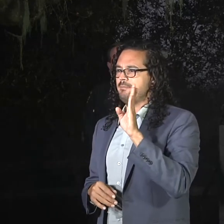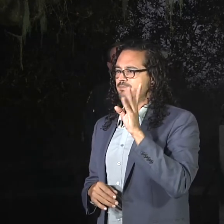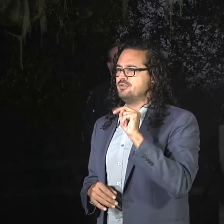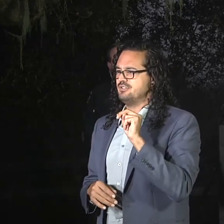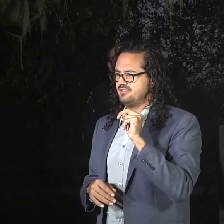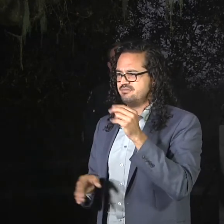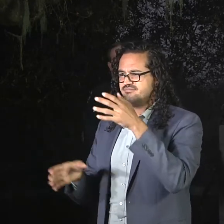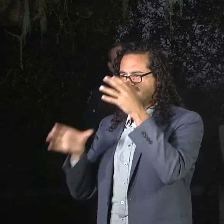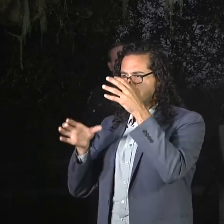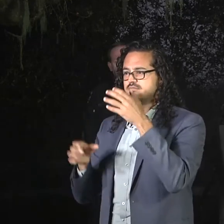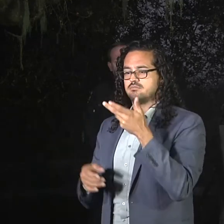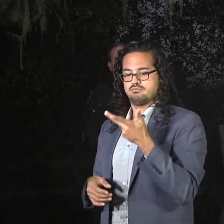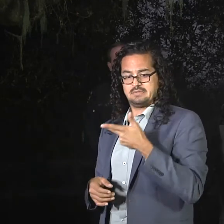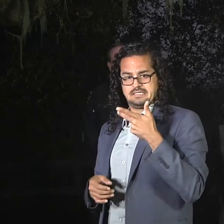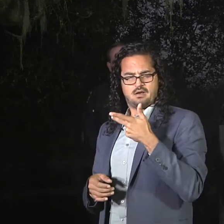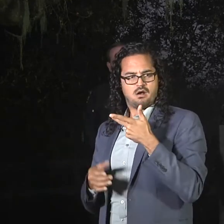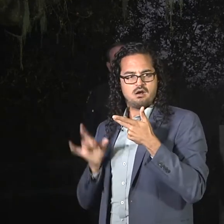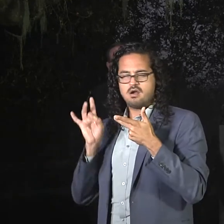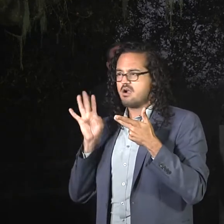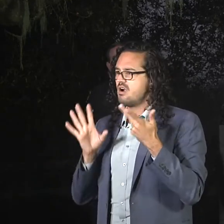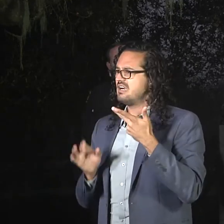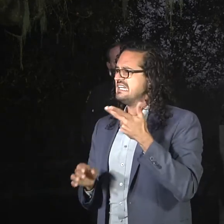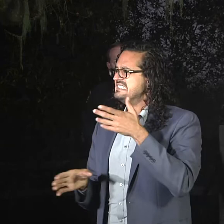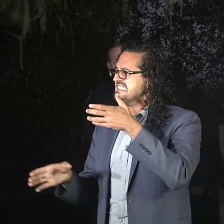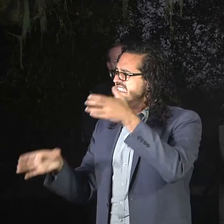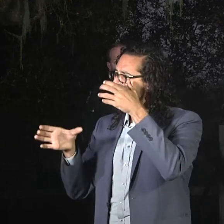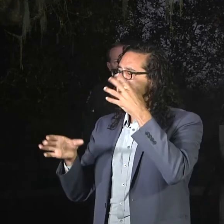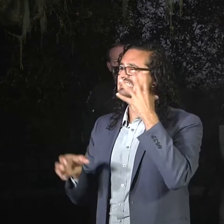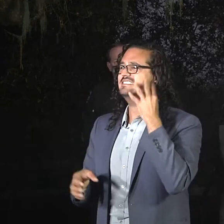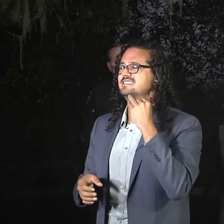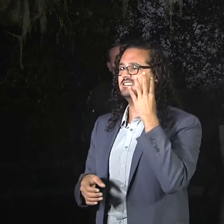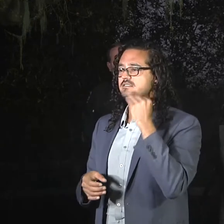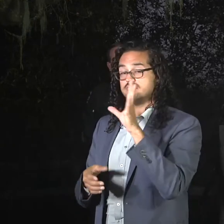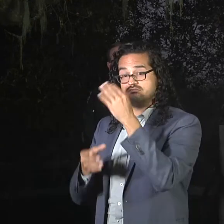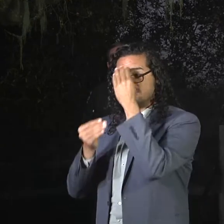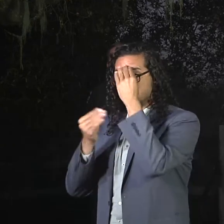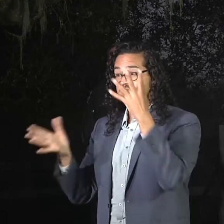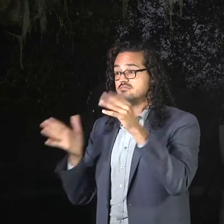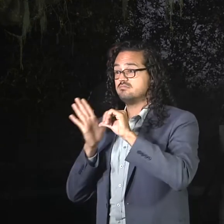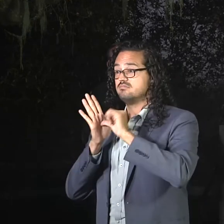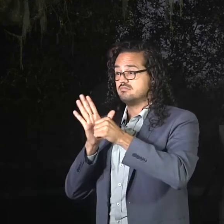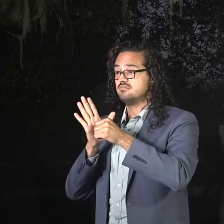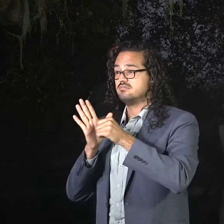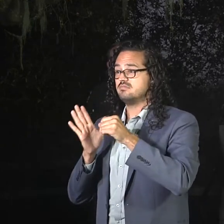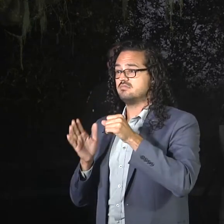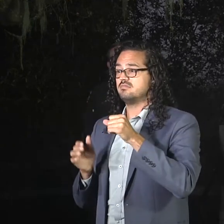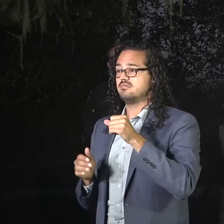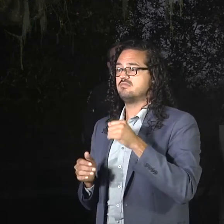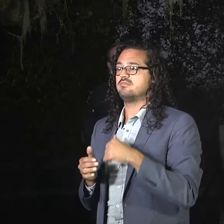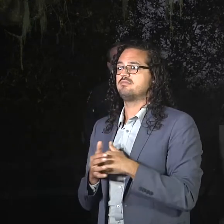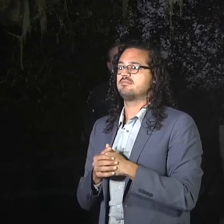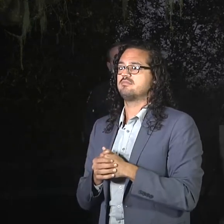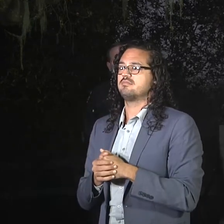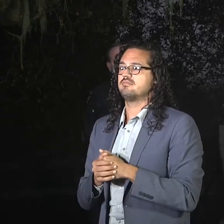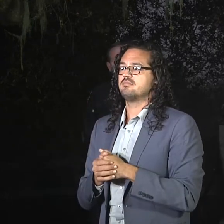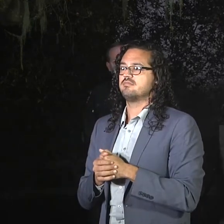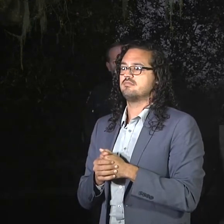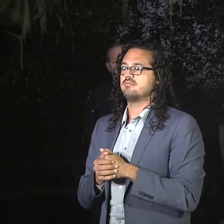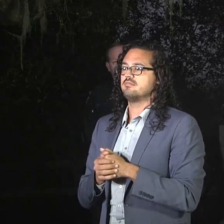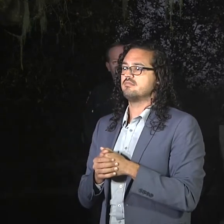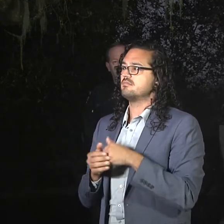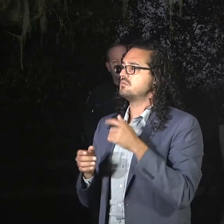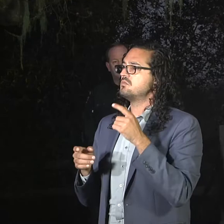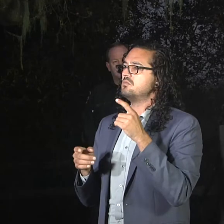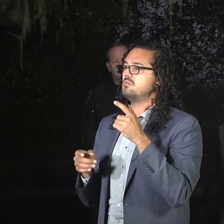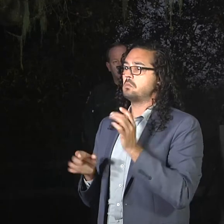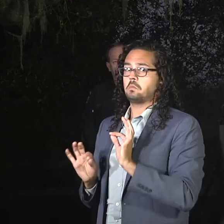all those people in the right place. And we do this on a very regular basis. So, it's something we're very comfortable with. It's nothing that we do haphazard. It's a